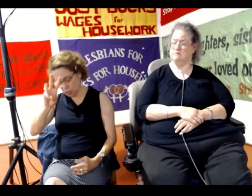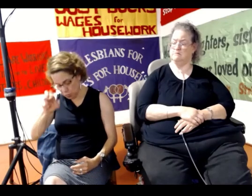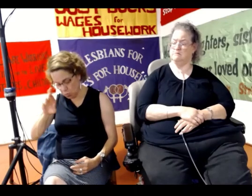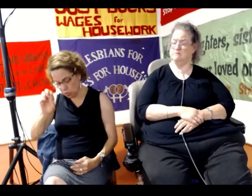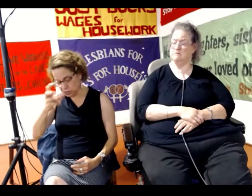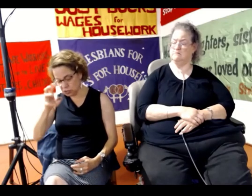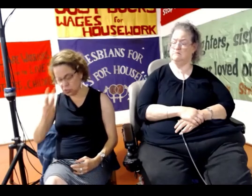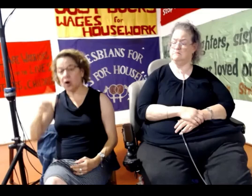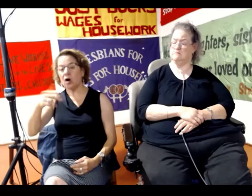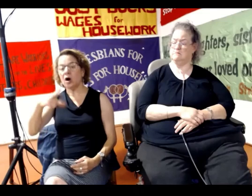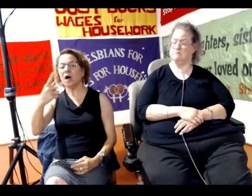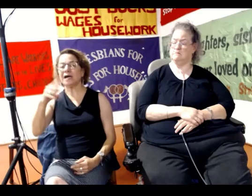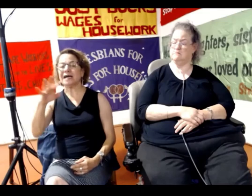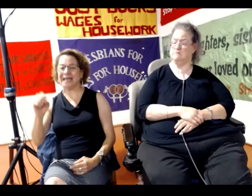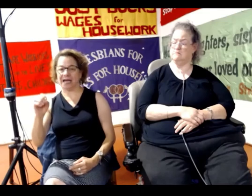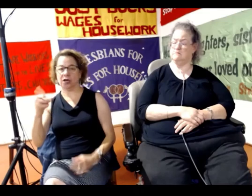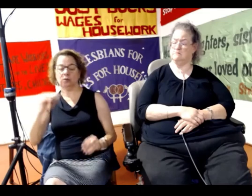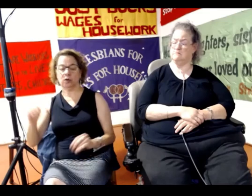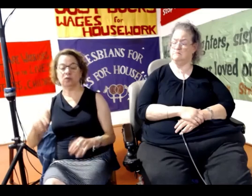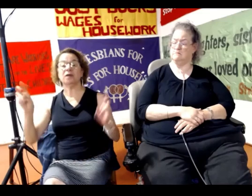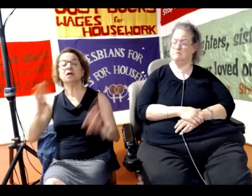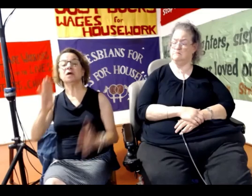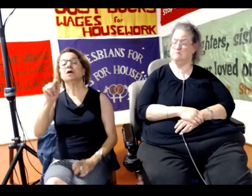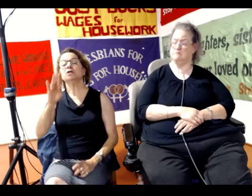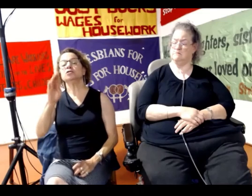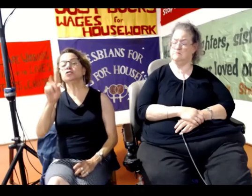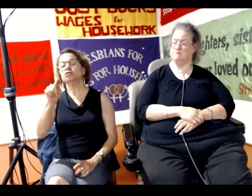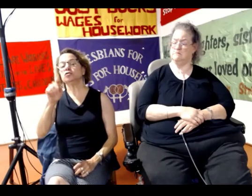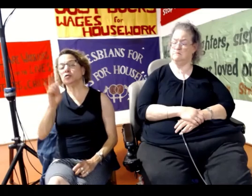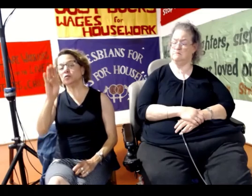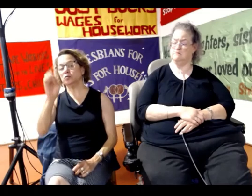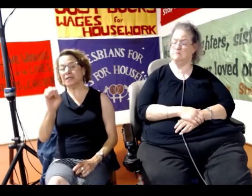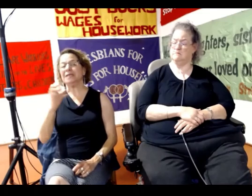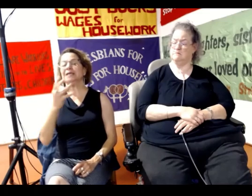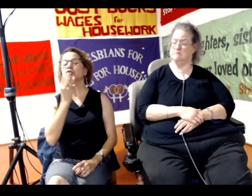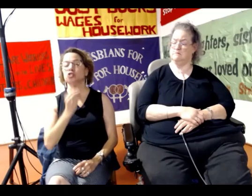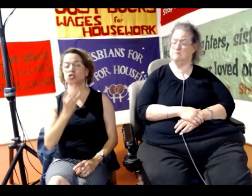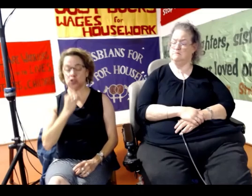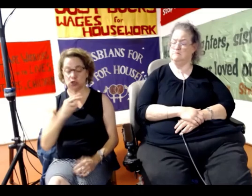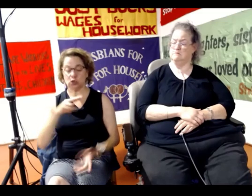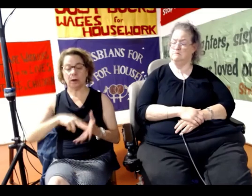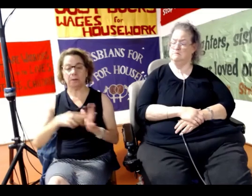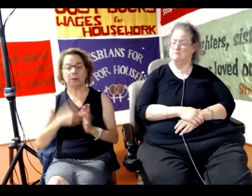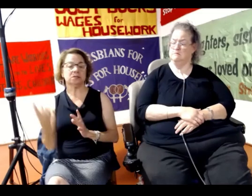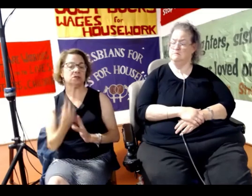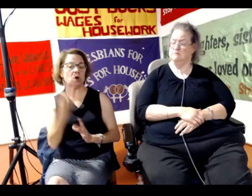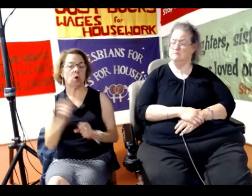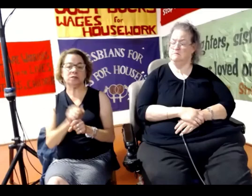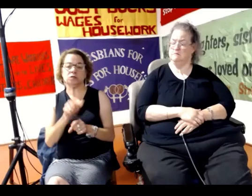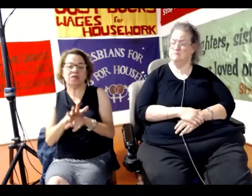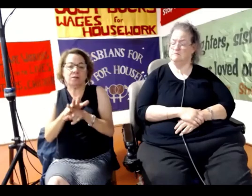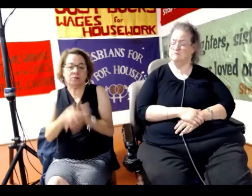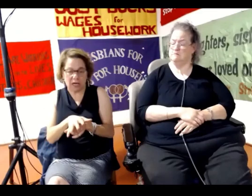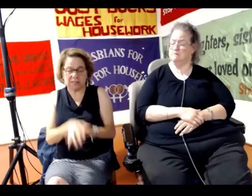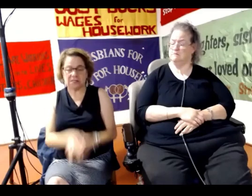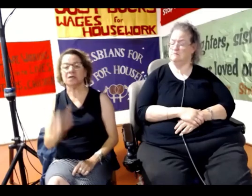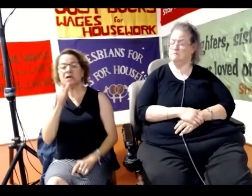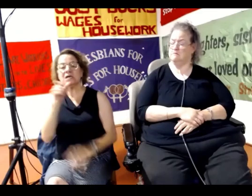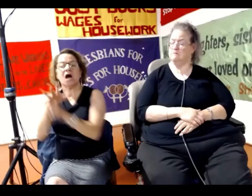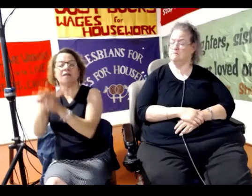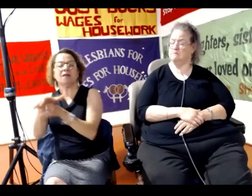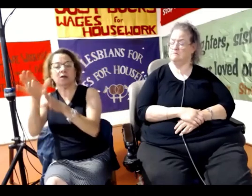To be a Jew means always being with the oppressed and never the oppressors.